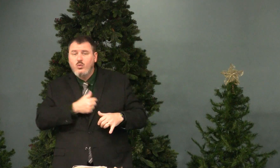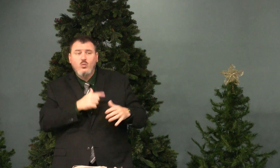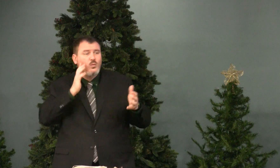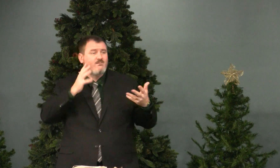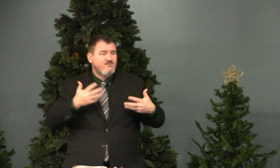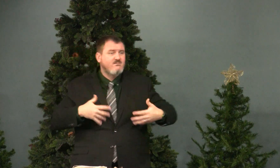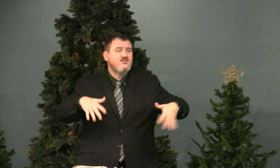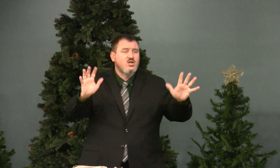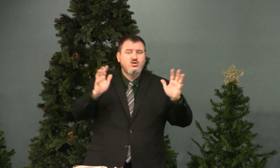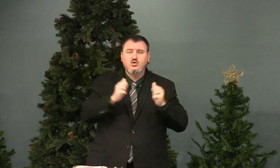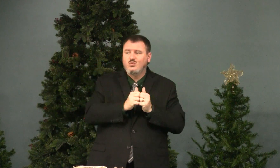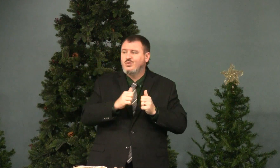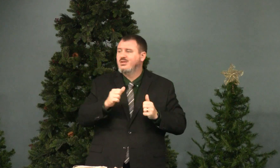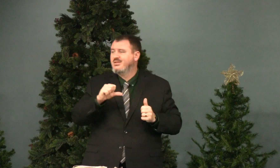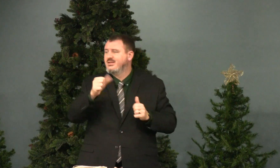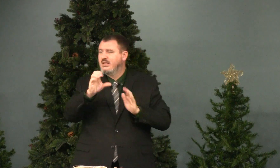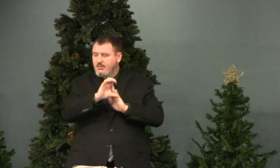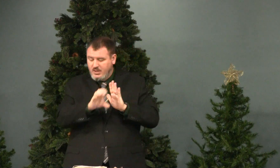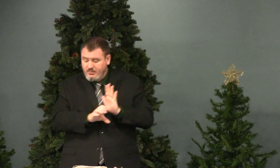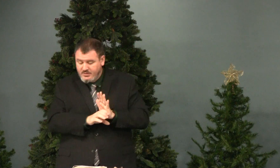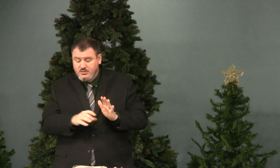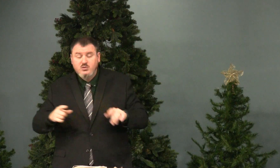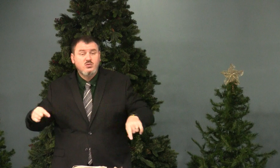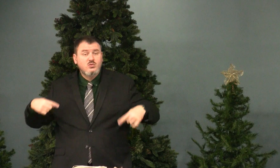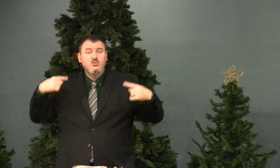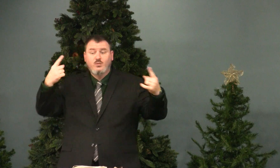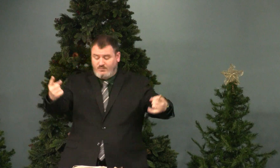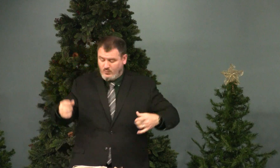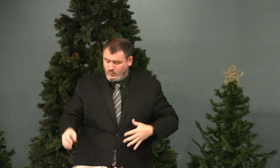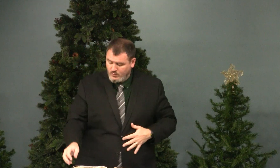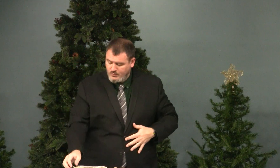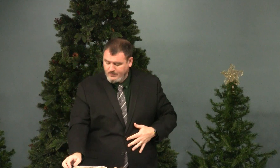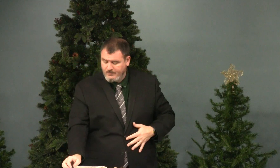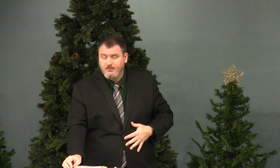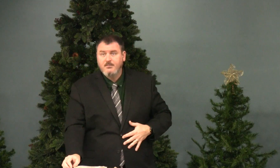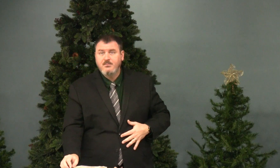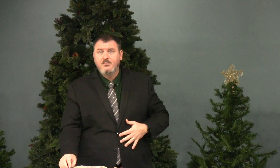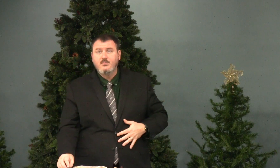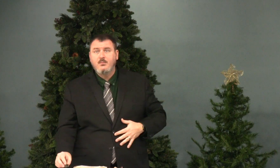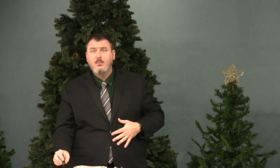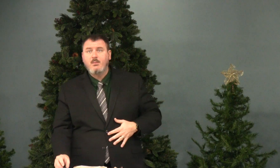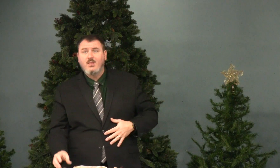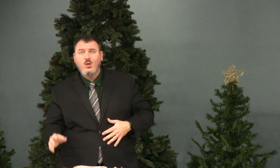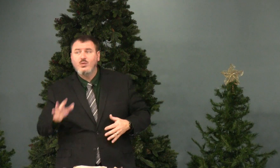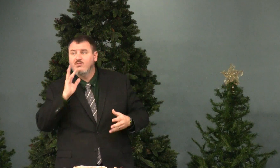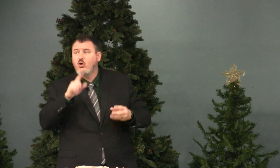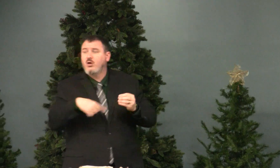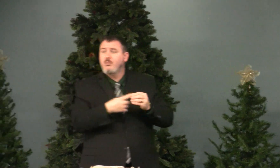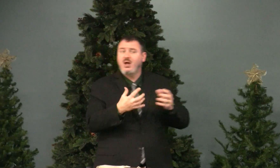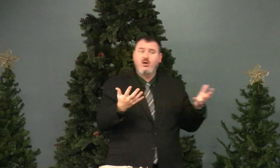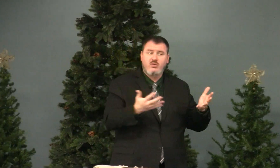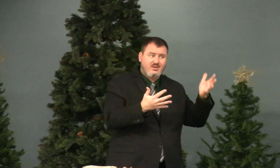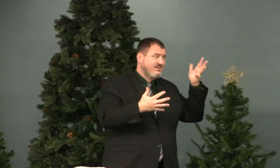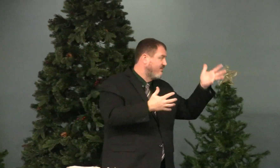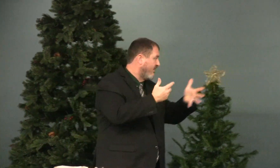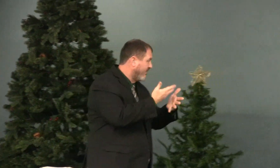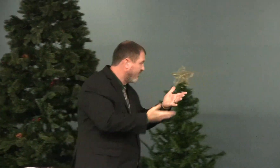today, we want to finish with the Ten Commandments. So, so far, we've talked about